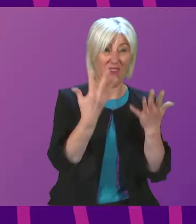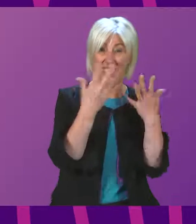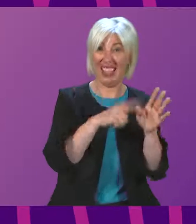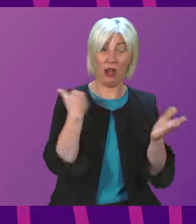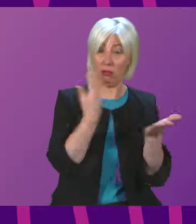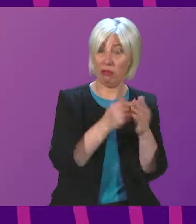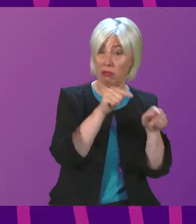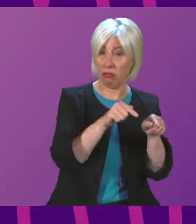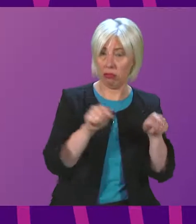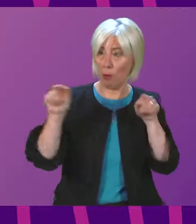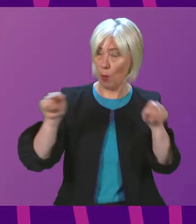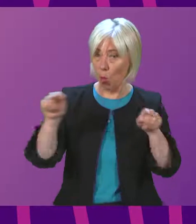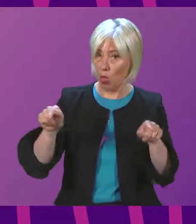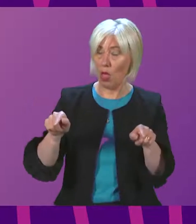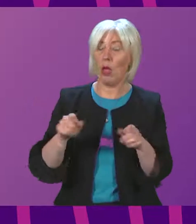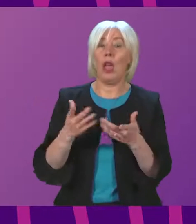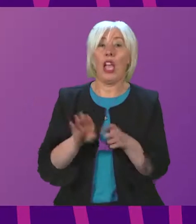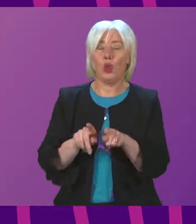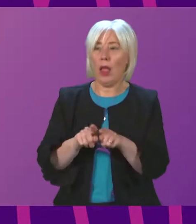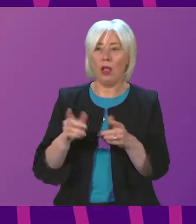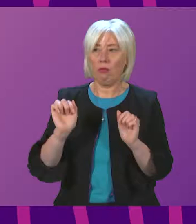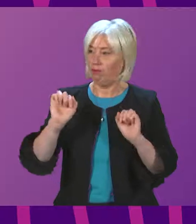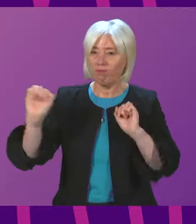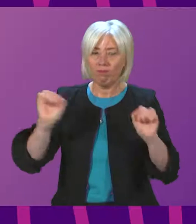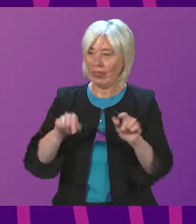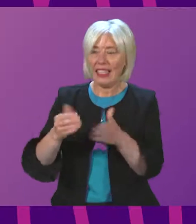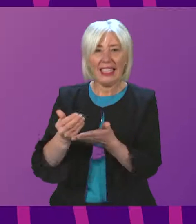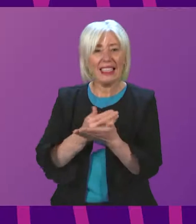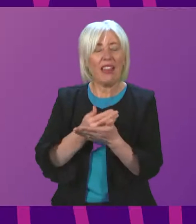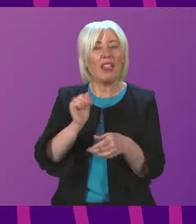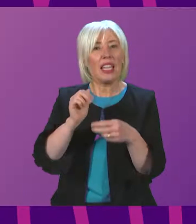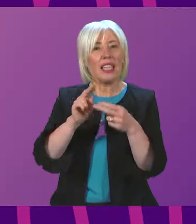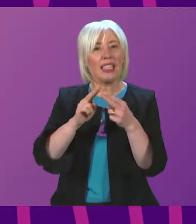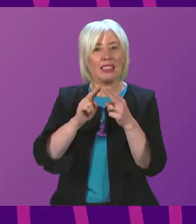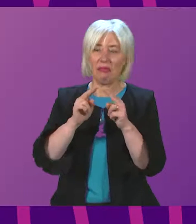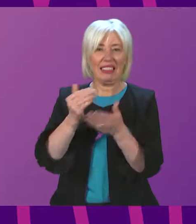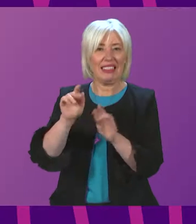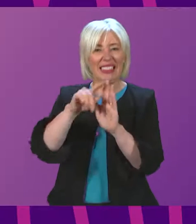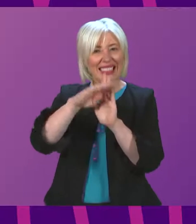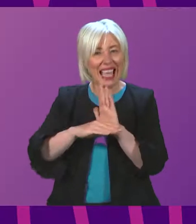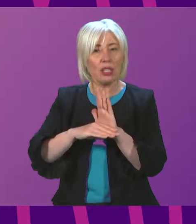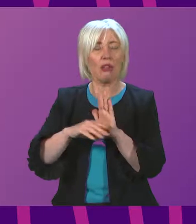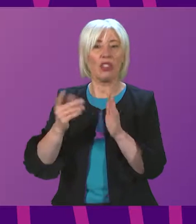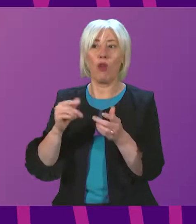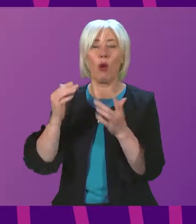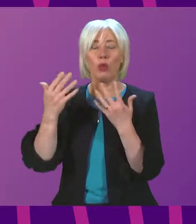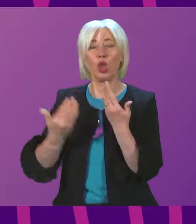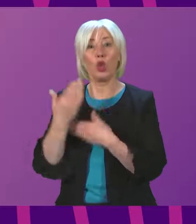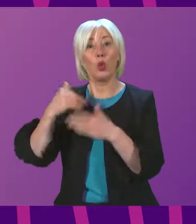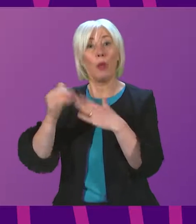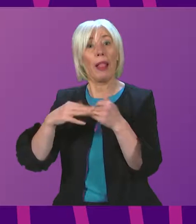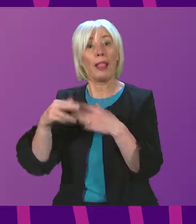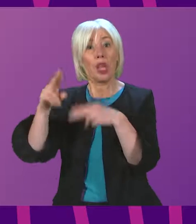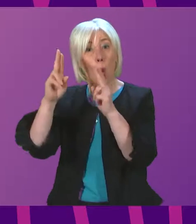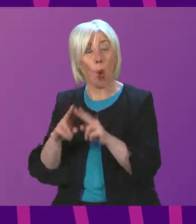It ensures that owner-occupied homes have the same safety standards that new-build homes have had for nearly 15 years. From